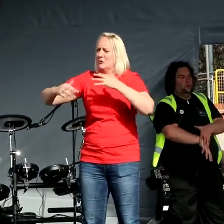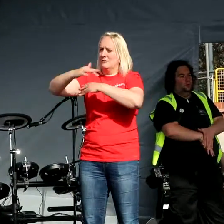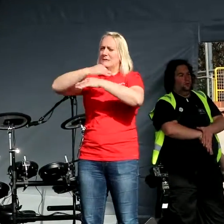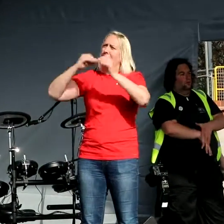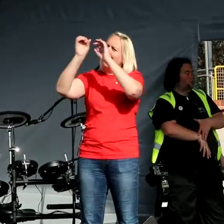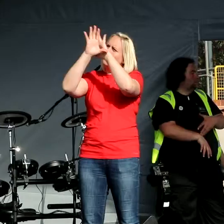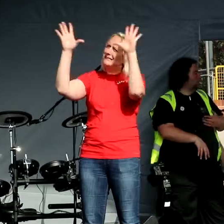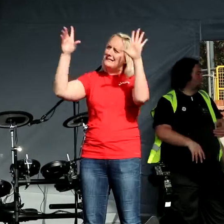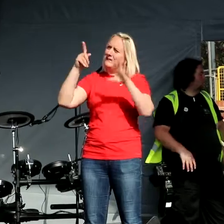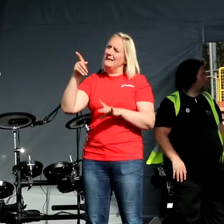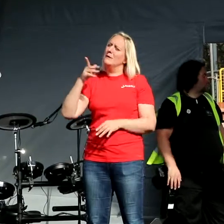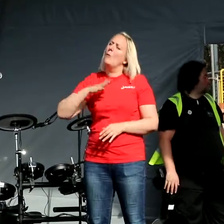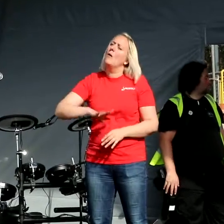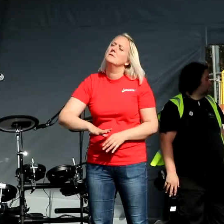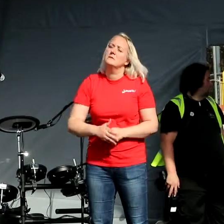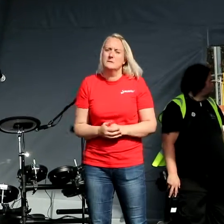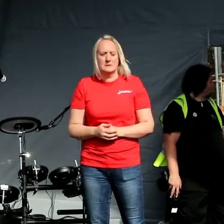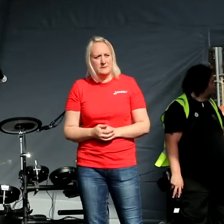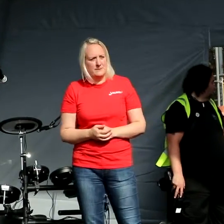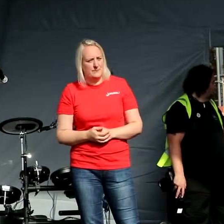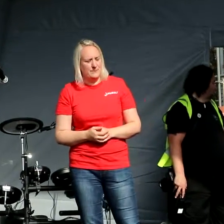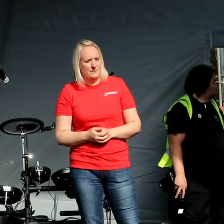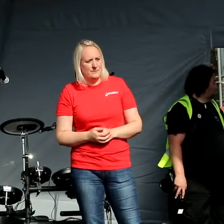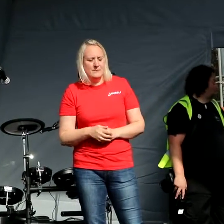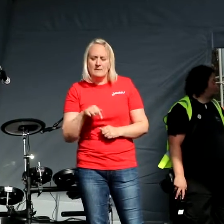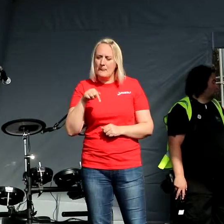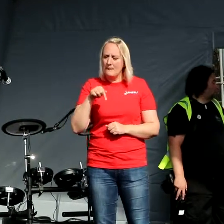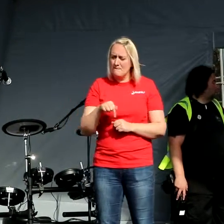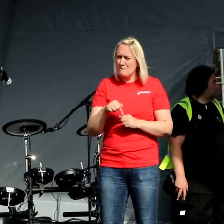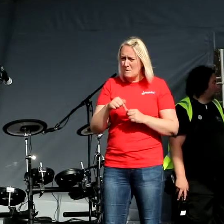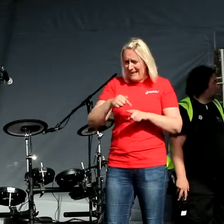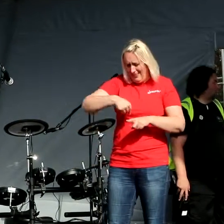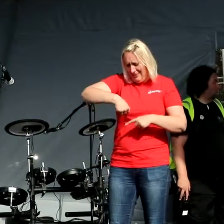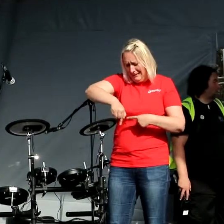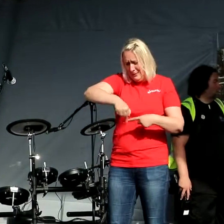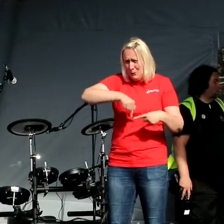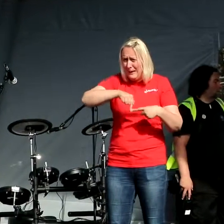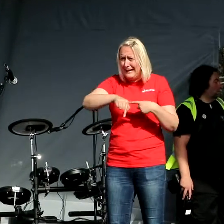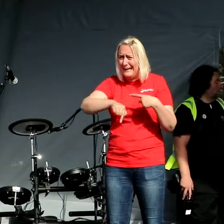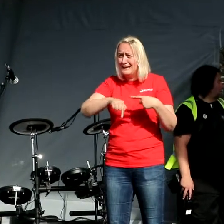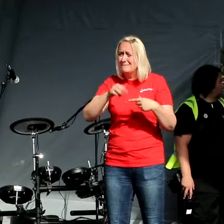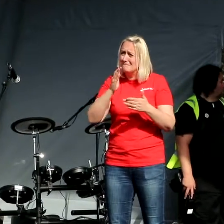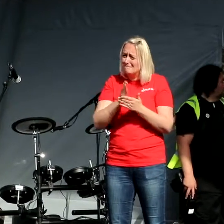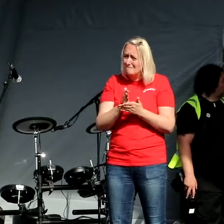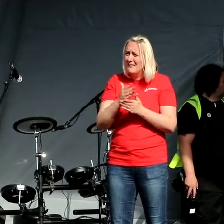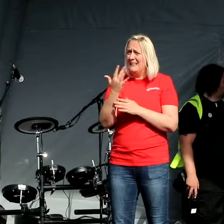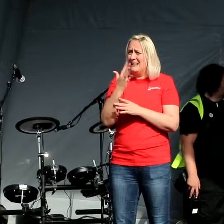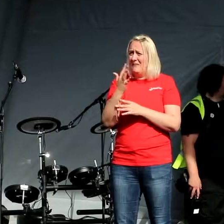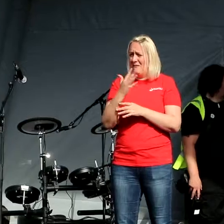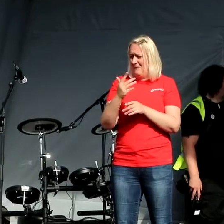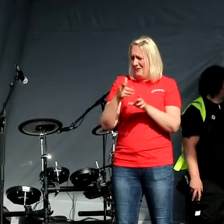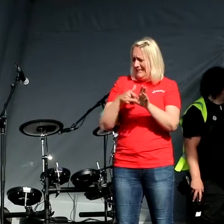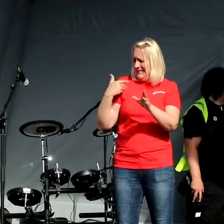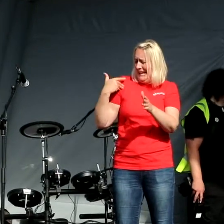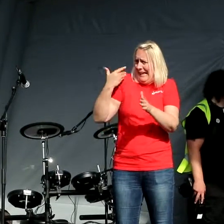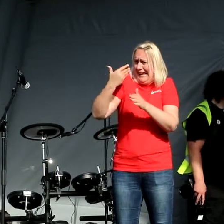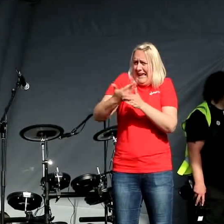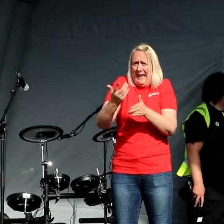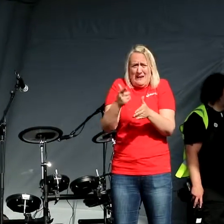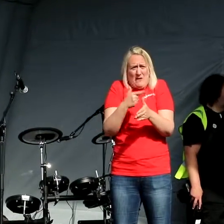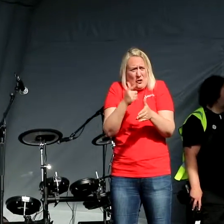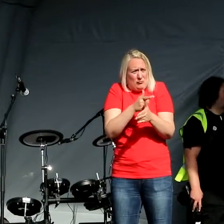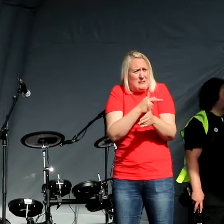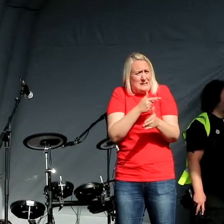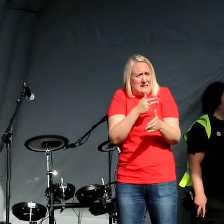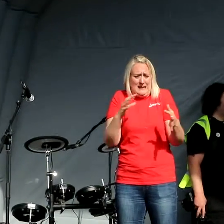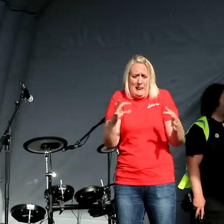15 years this week since the war in Afghanistan began. 15 years of the war on